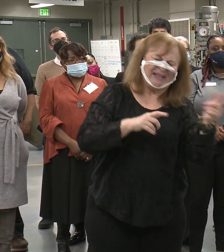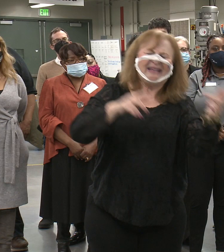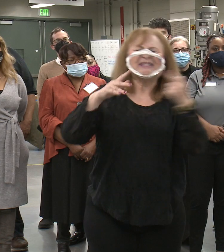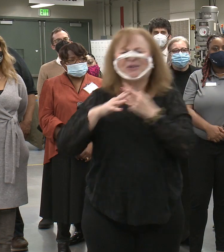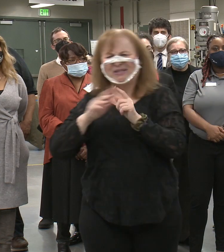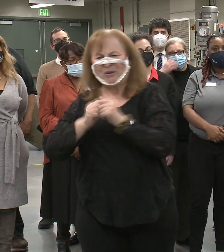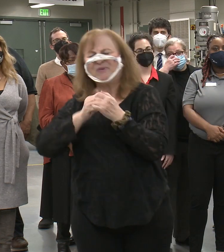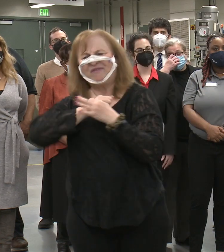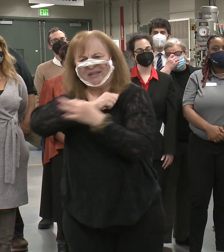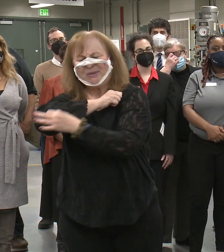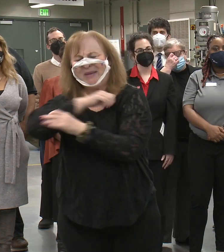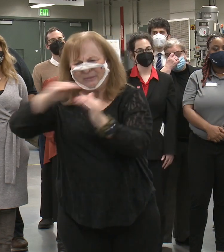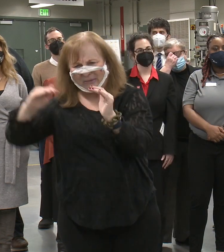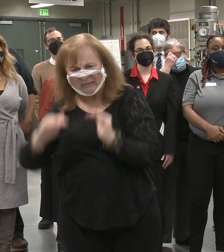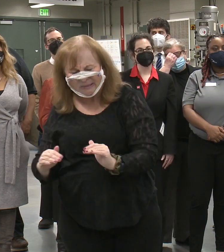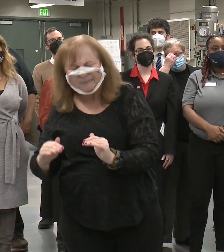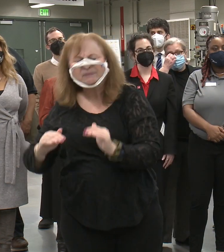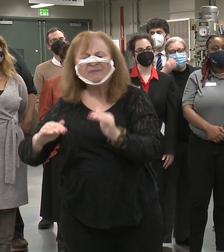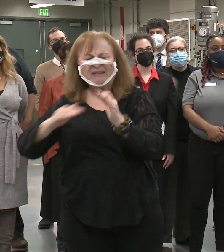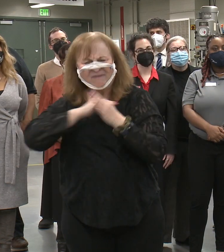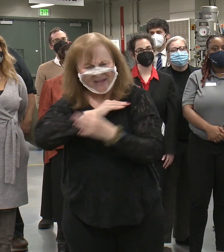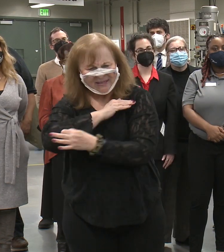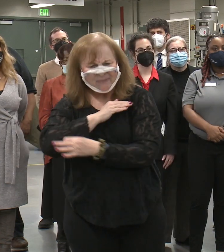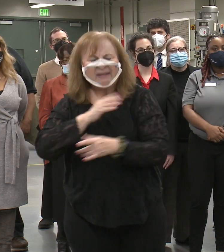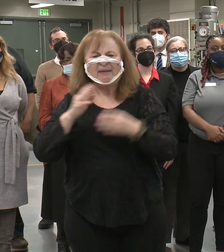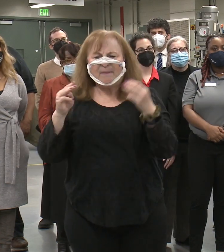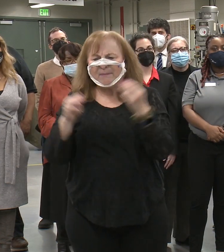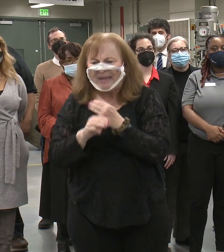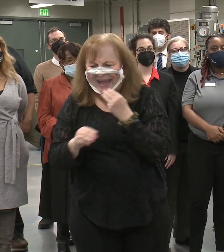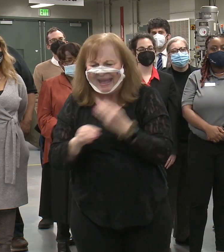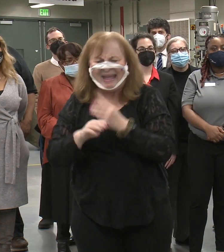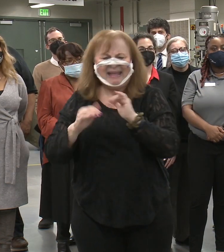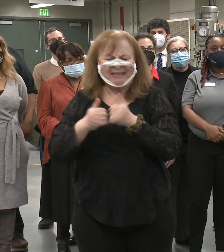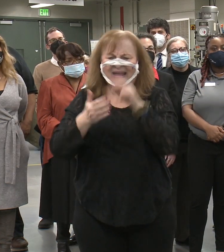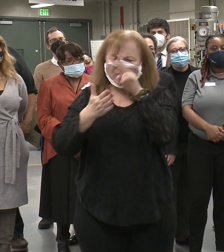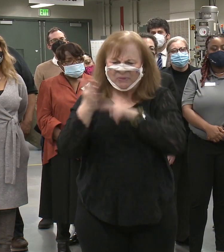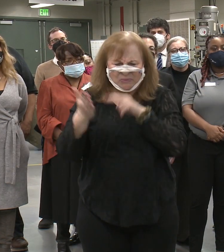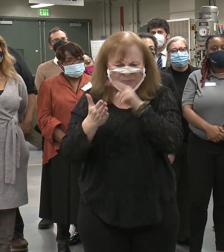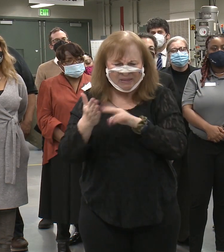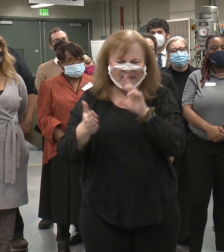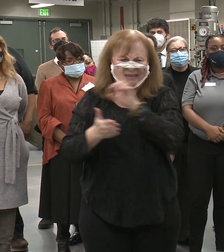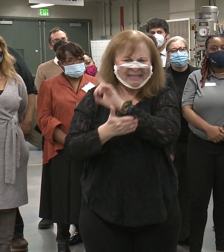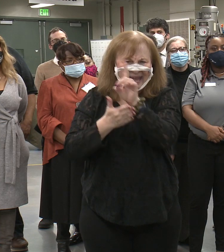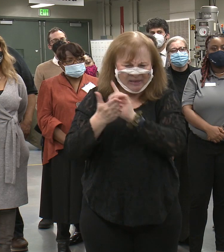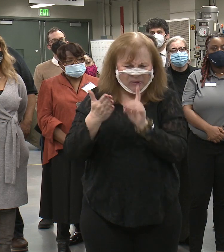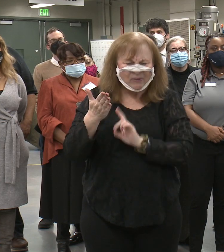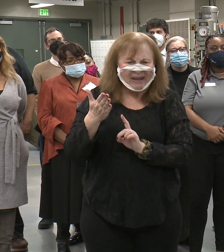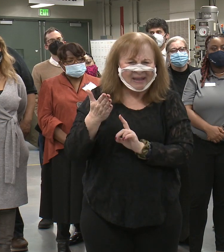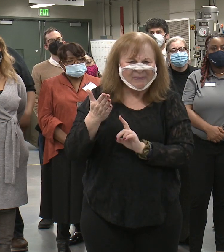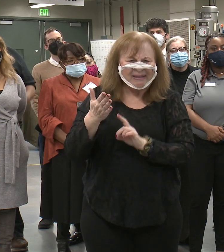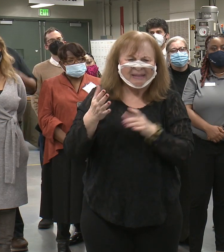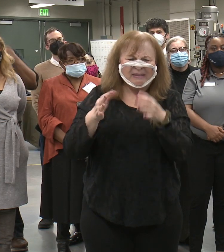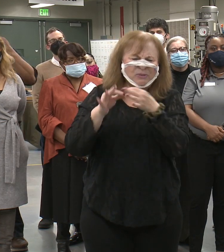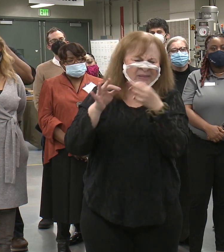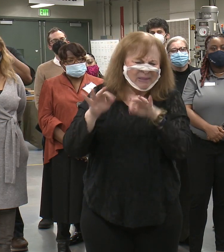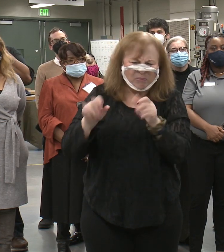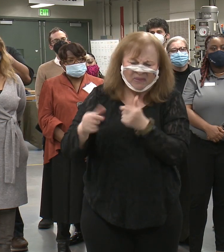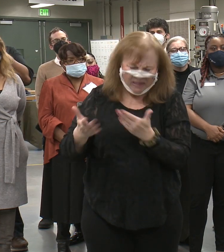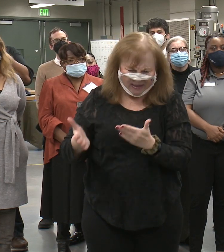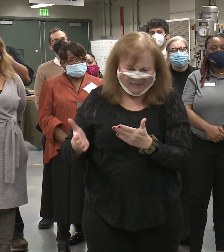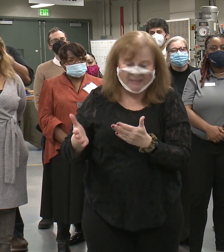off in fundamentals. In fundamentals, we learned math and how to properly read diagrams to assemble things.